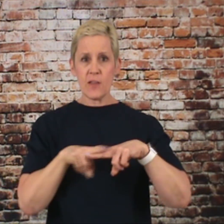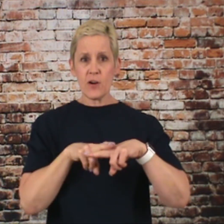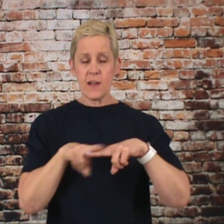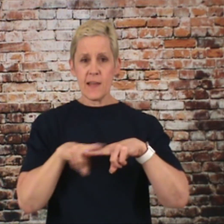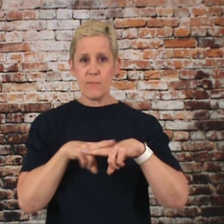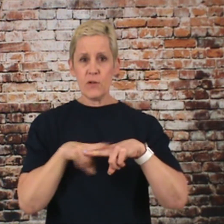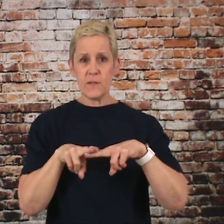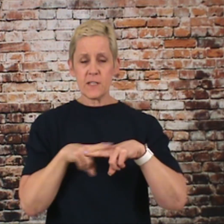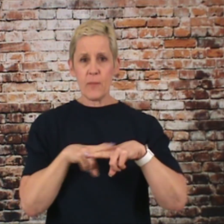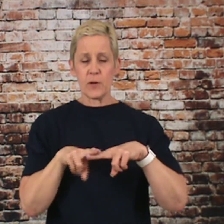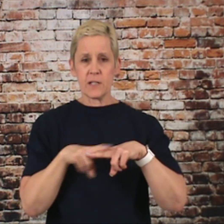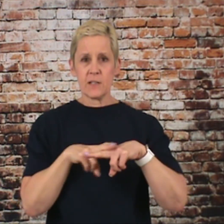other. Move the top one.